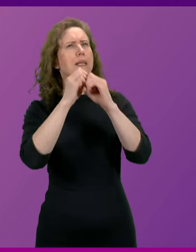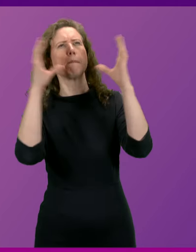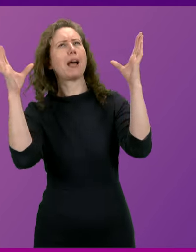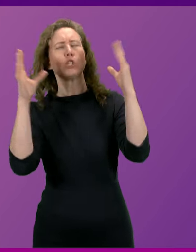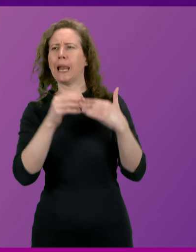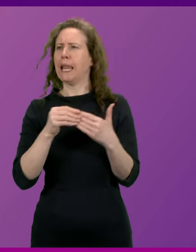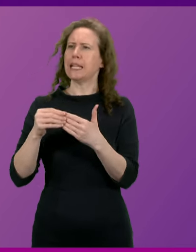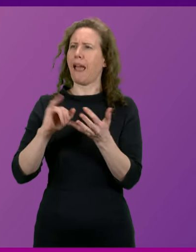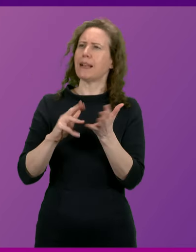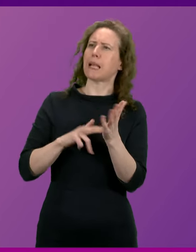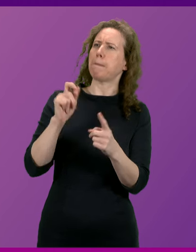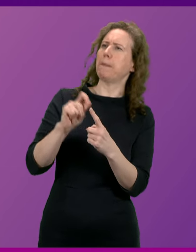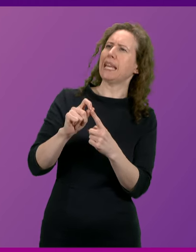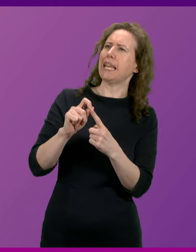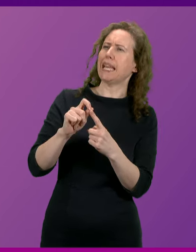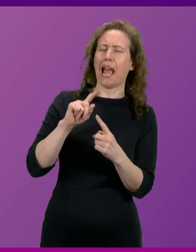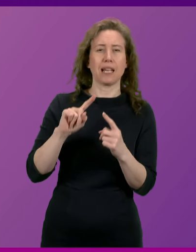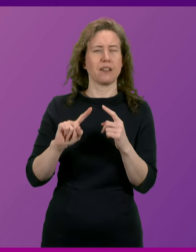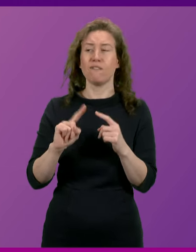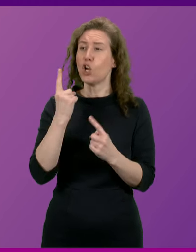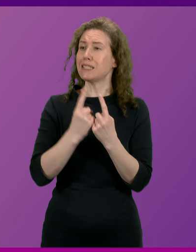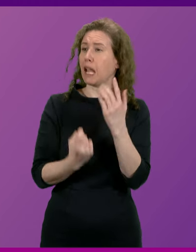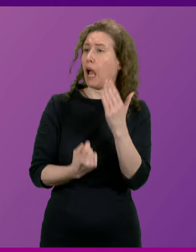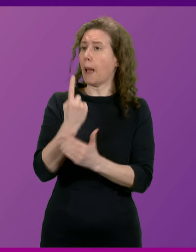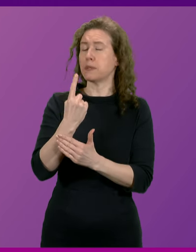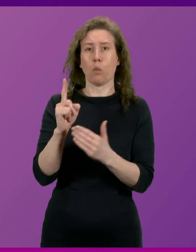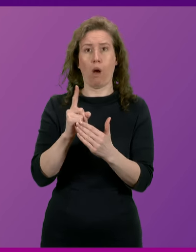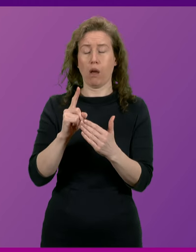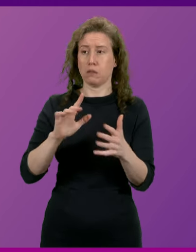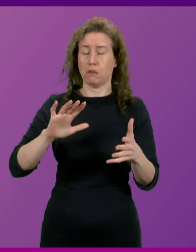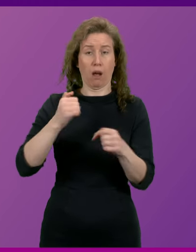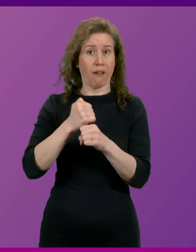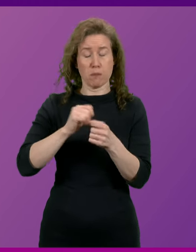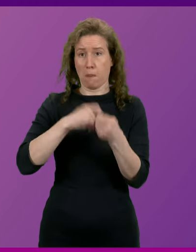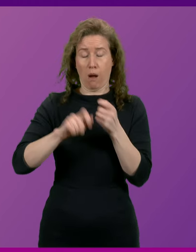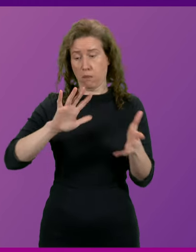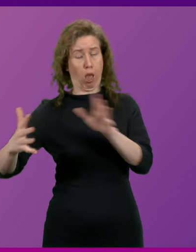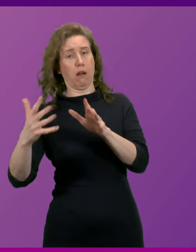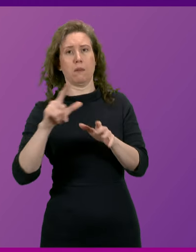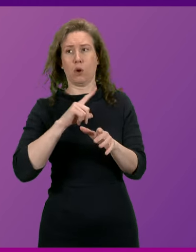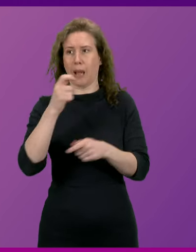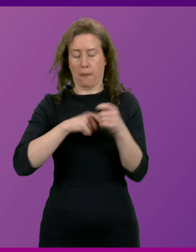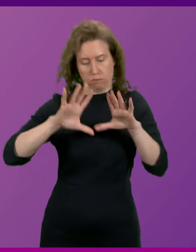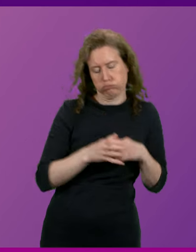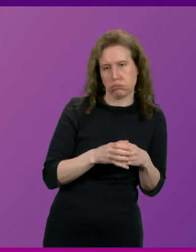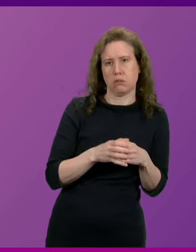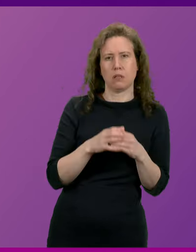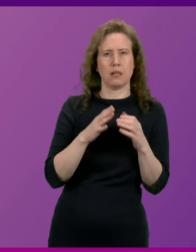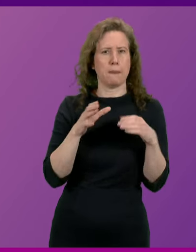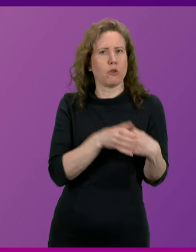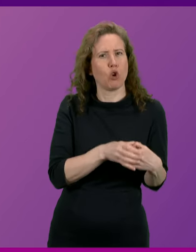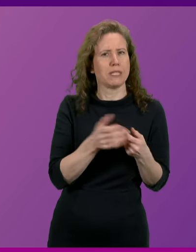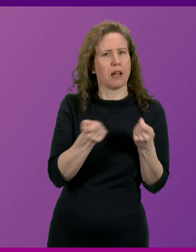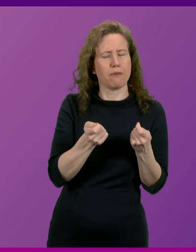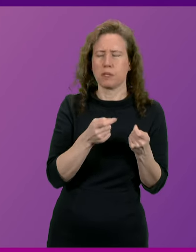the leader of the SNP and the first thing I do is destabilise the government by going into a minority government. I think that would